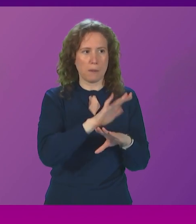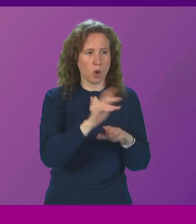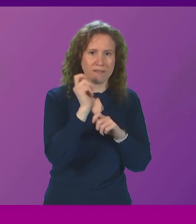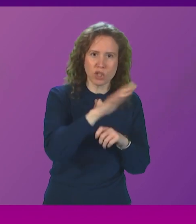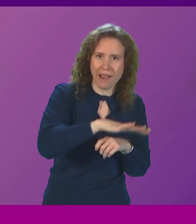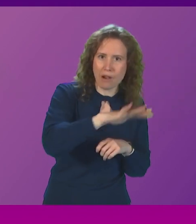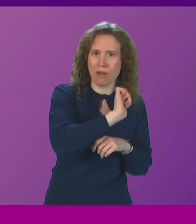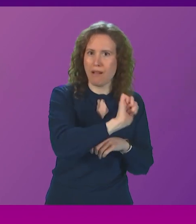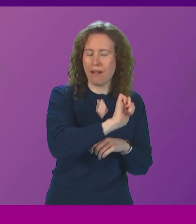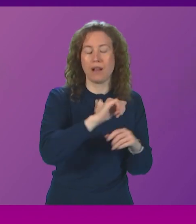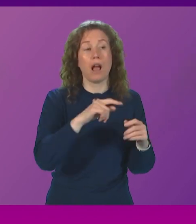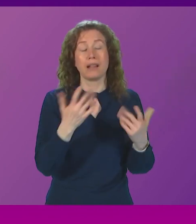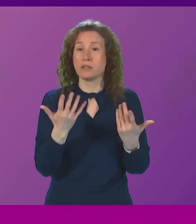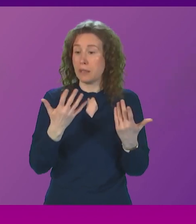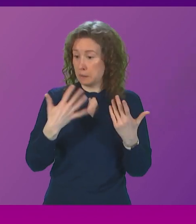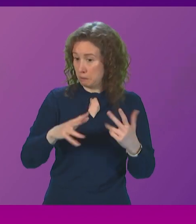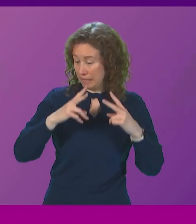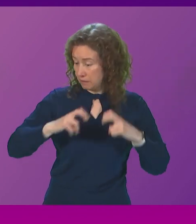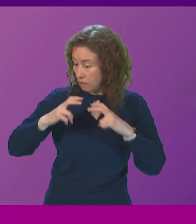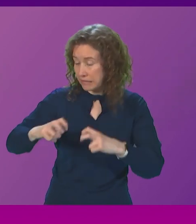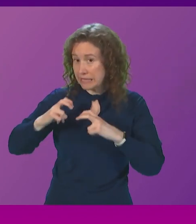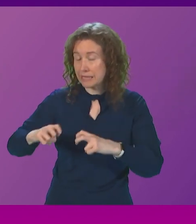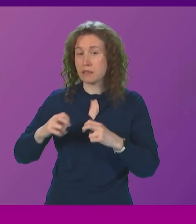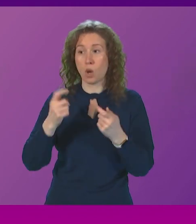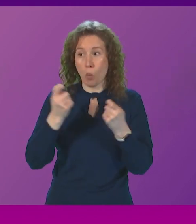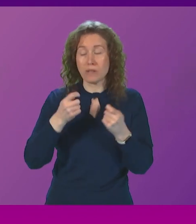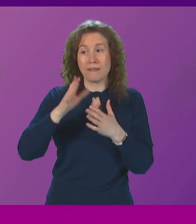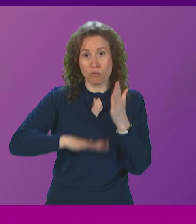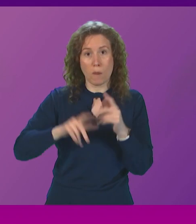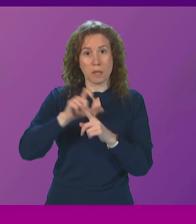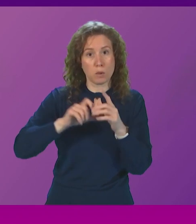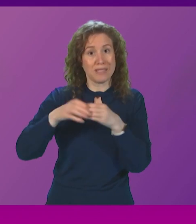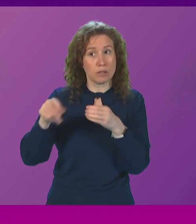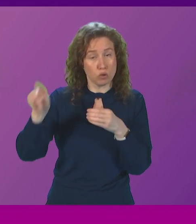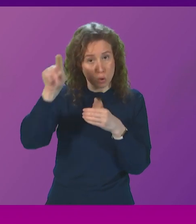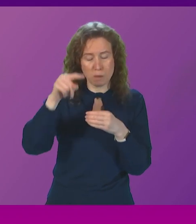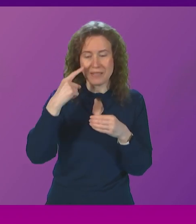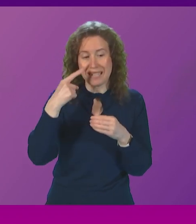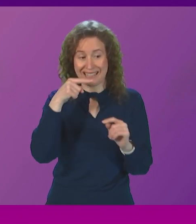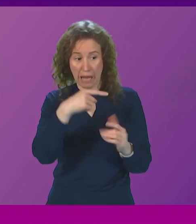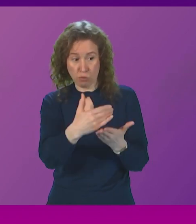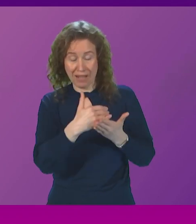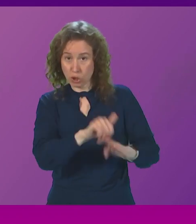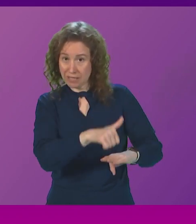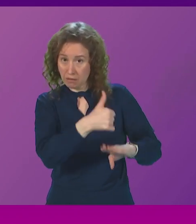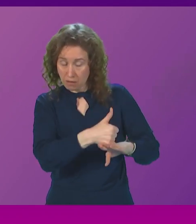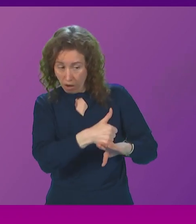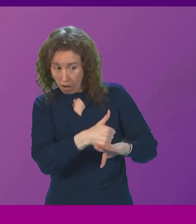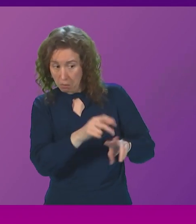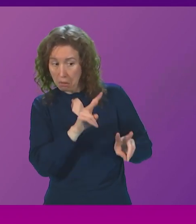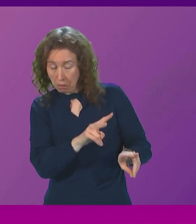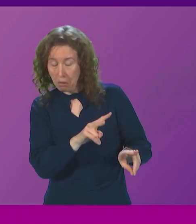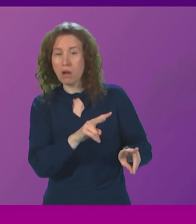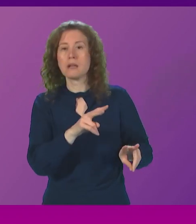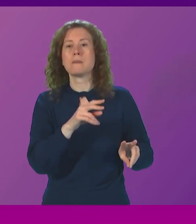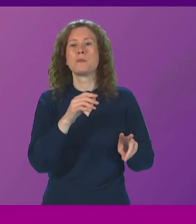And, of course, based on the studies that have been coordinated by the community group, we've seen that since that protection was in place, commercially